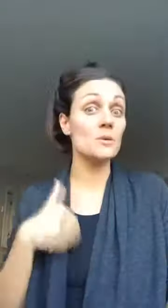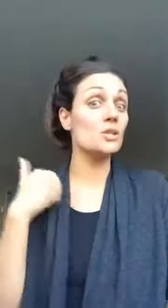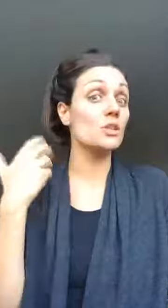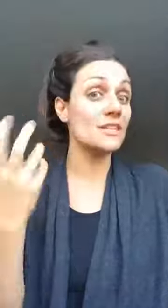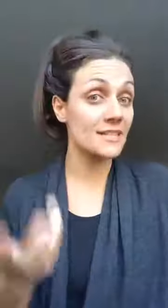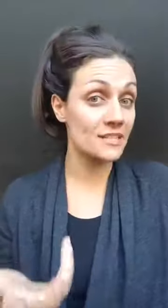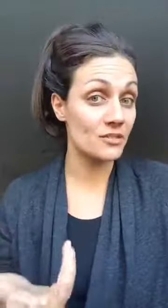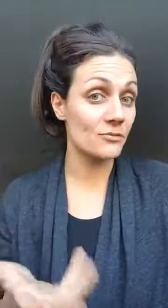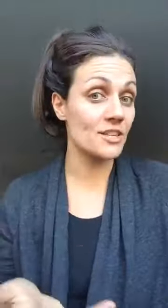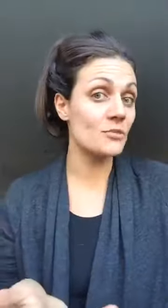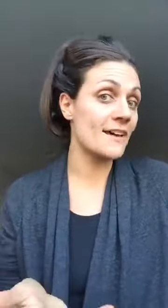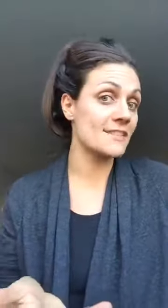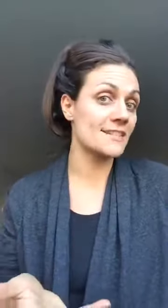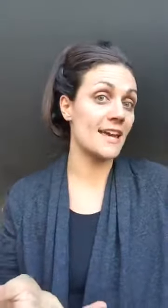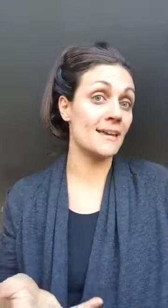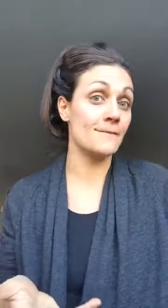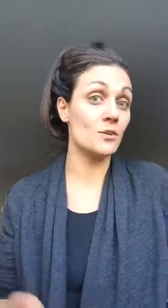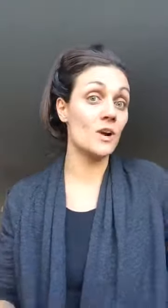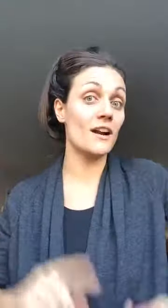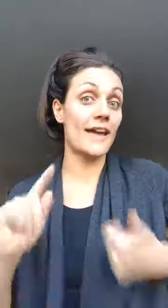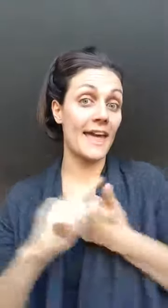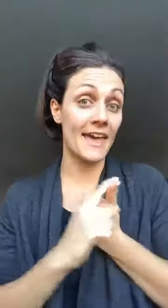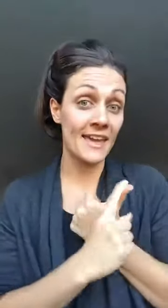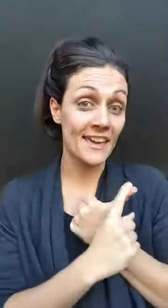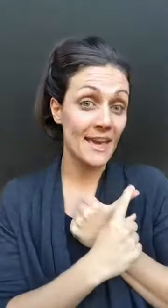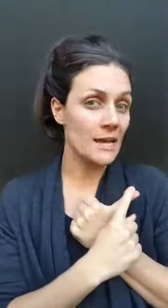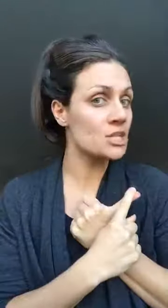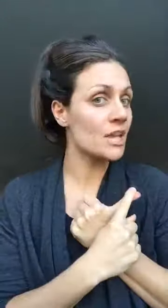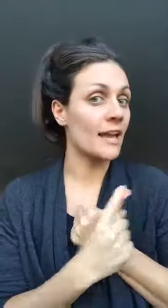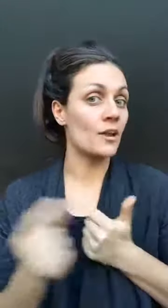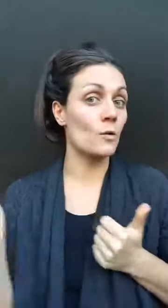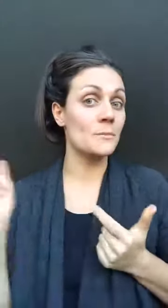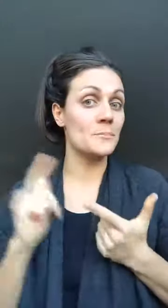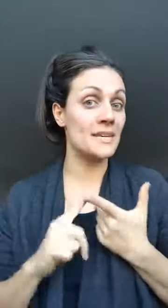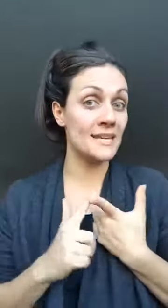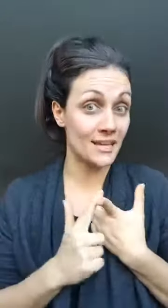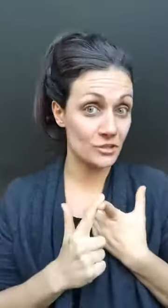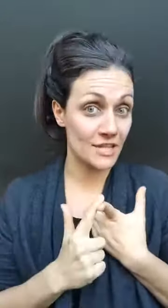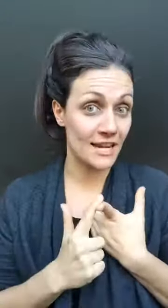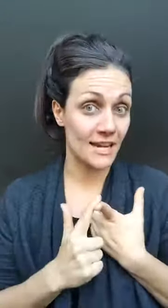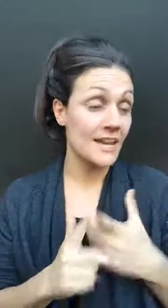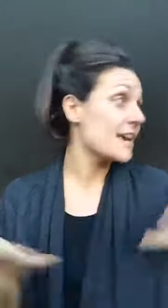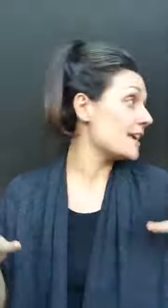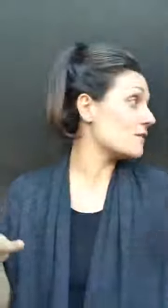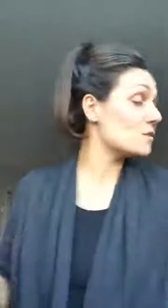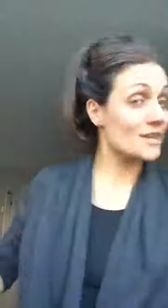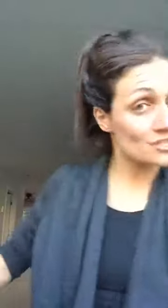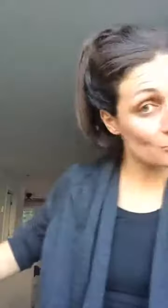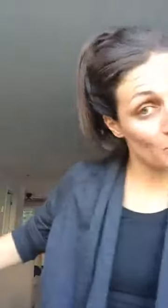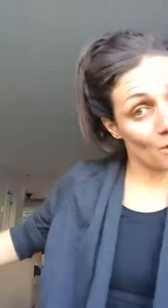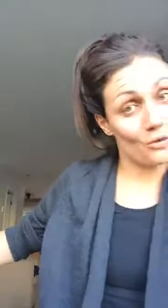listen to what you have to say if you are a educating or b entertaining if you can do both